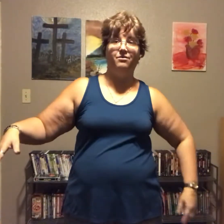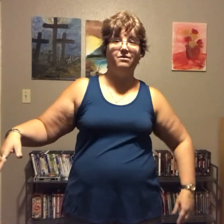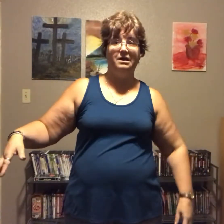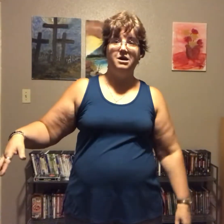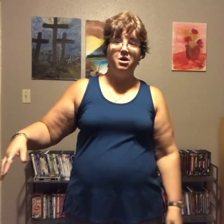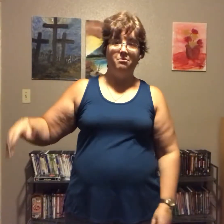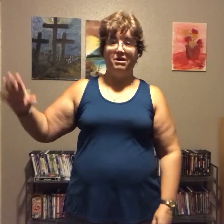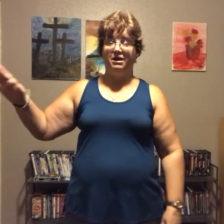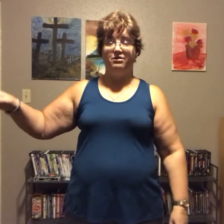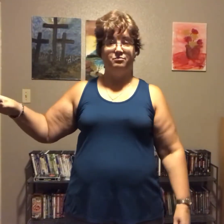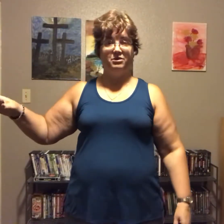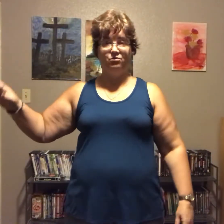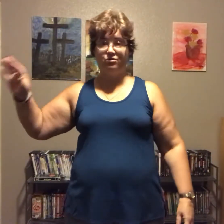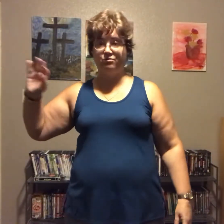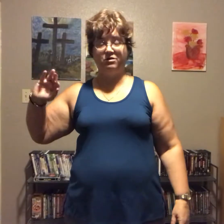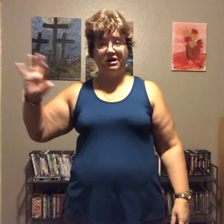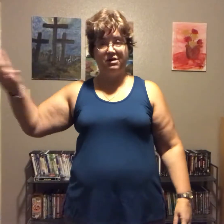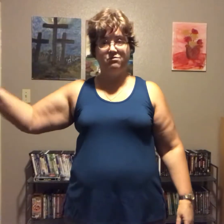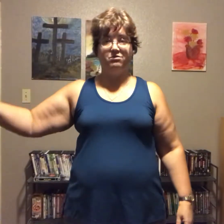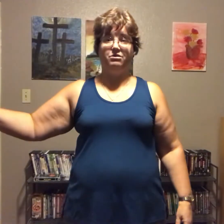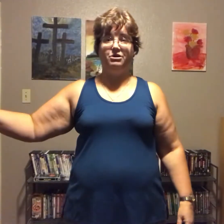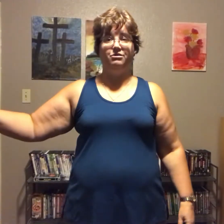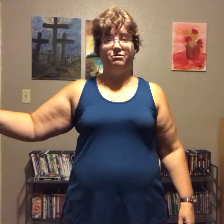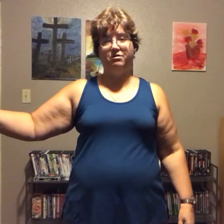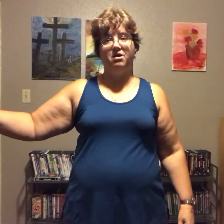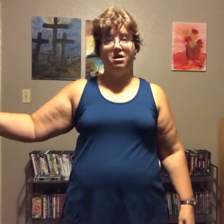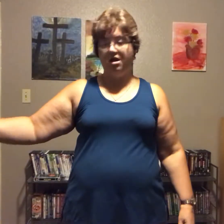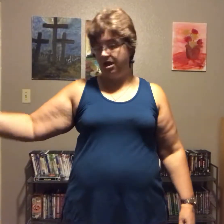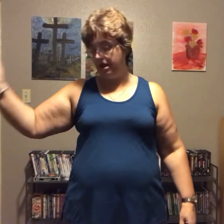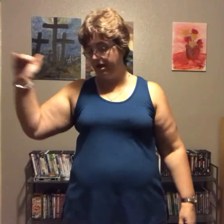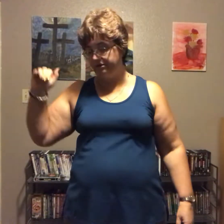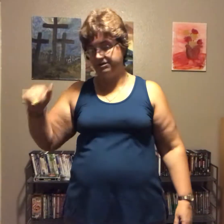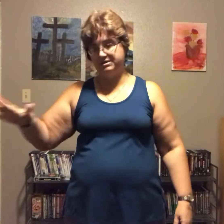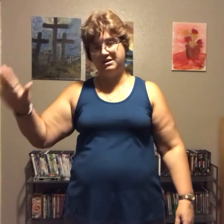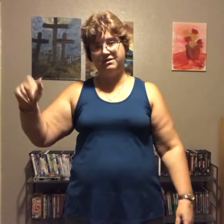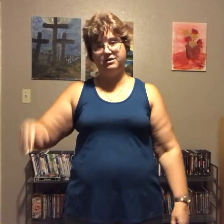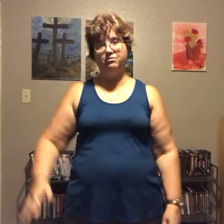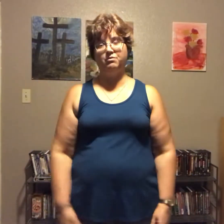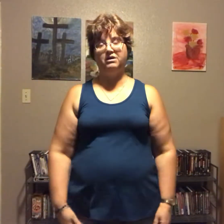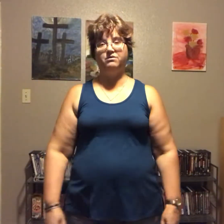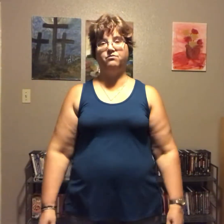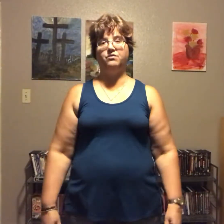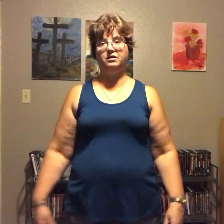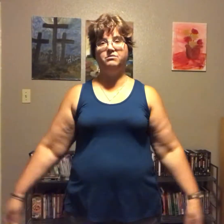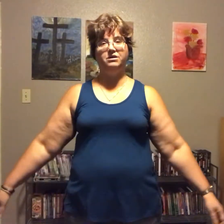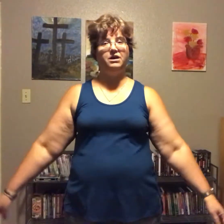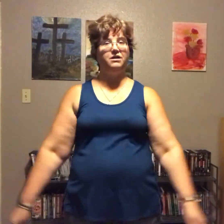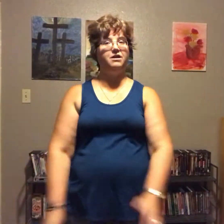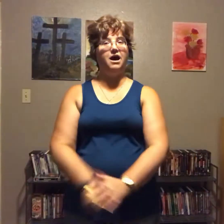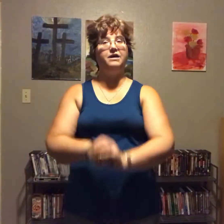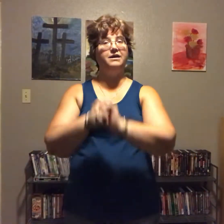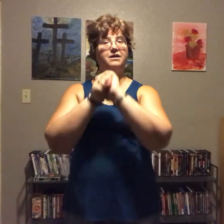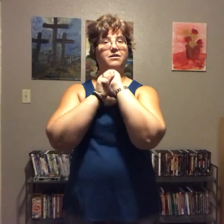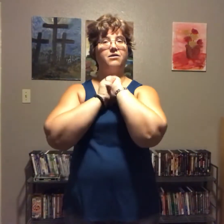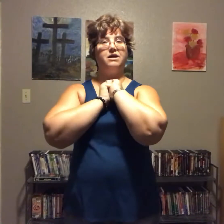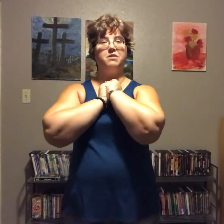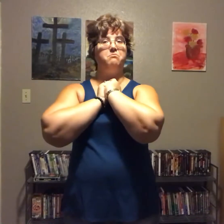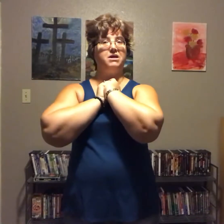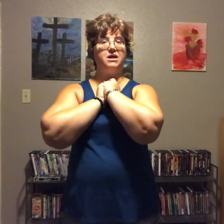my husband ordered what he wanted and I just sat there and waited for him to eat I didn't get me